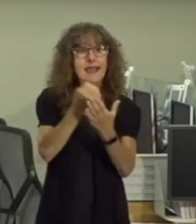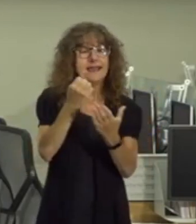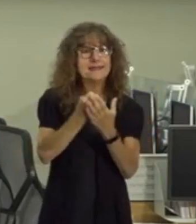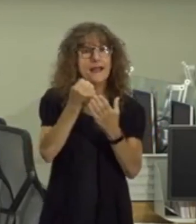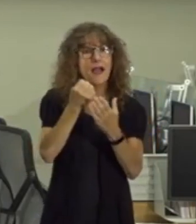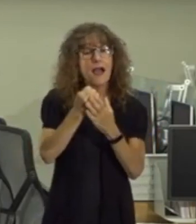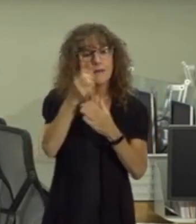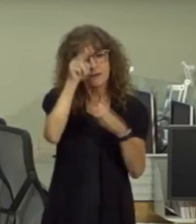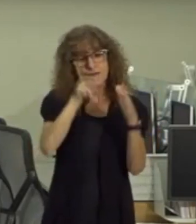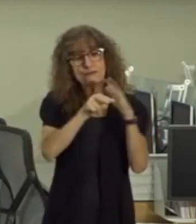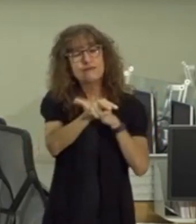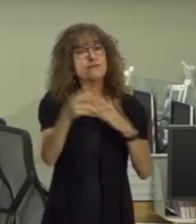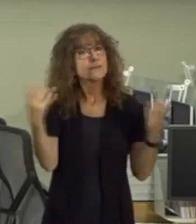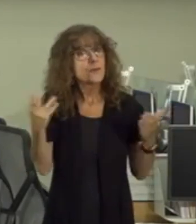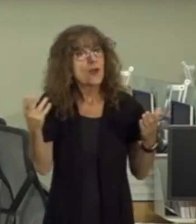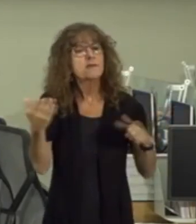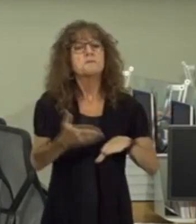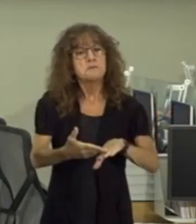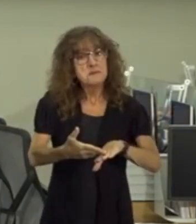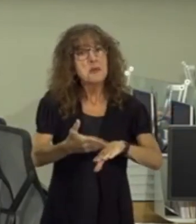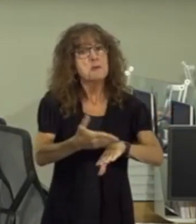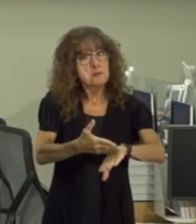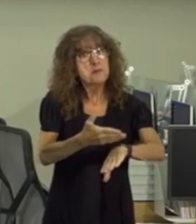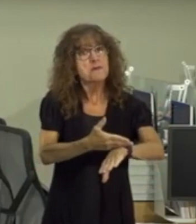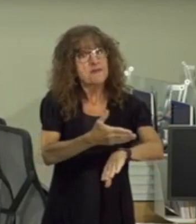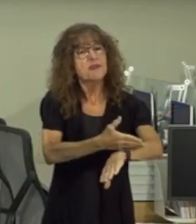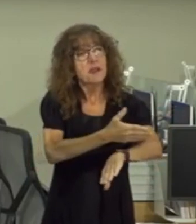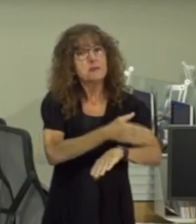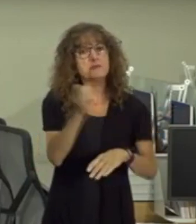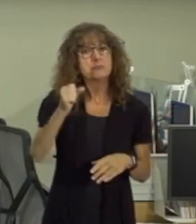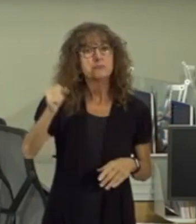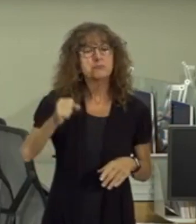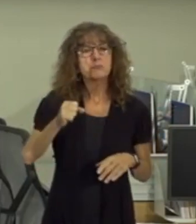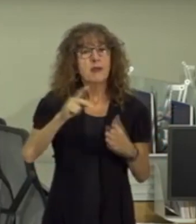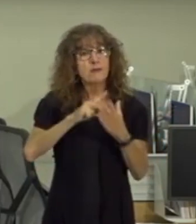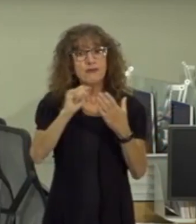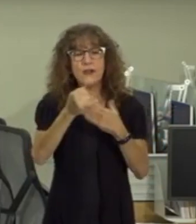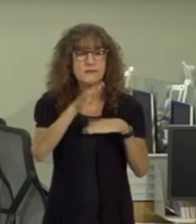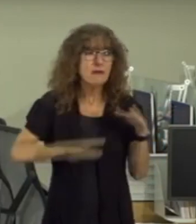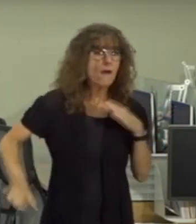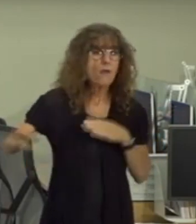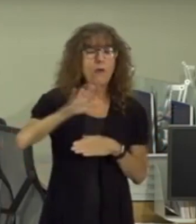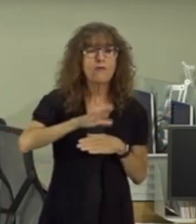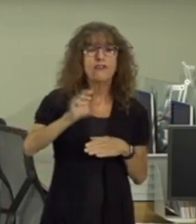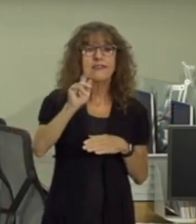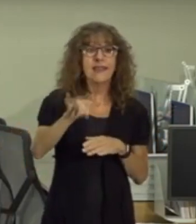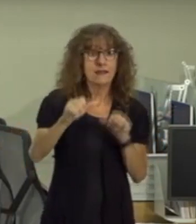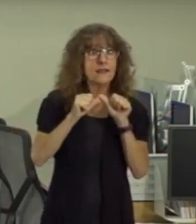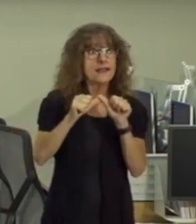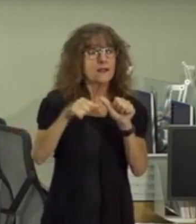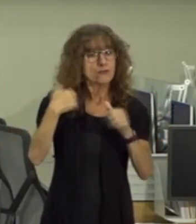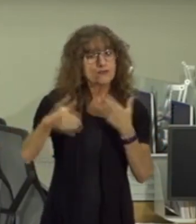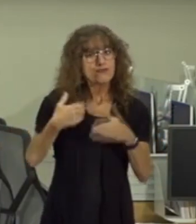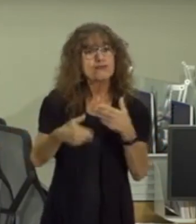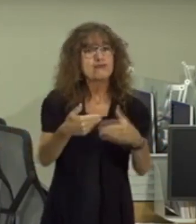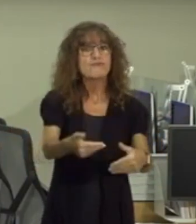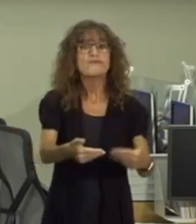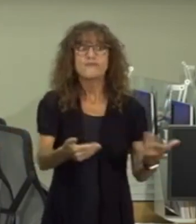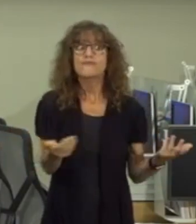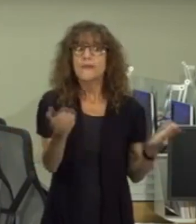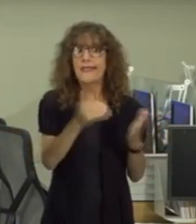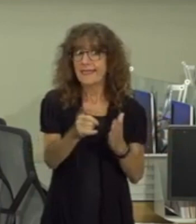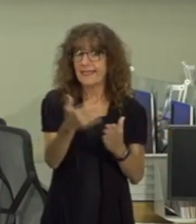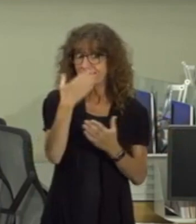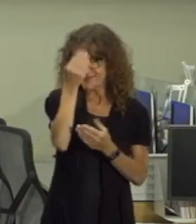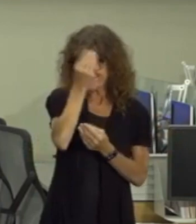outlook in prince george's county is improving all the while projects across our county are continuing to move forward again this is